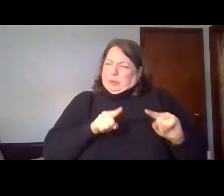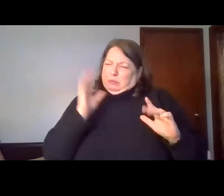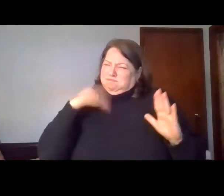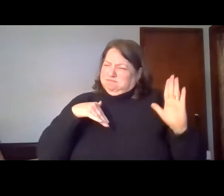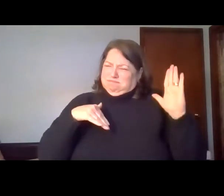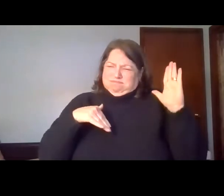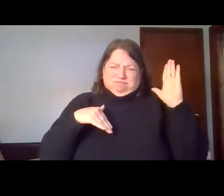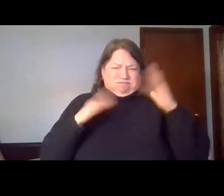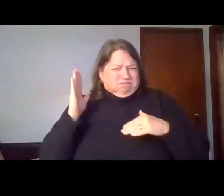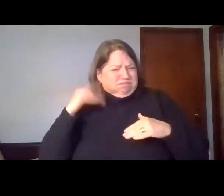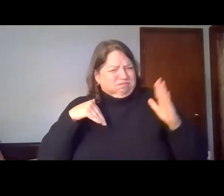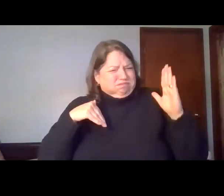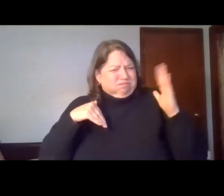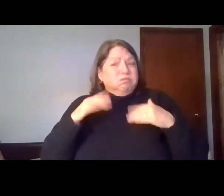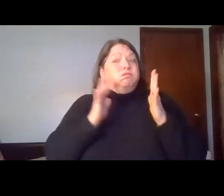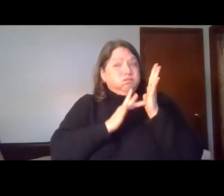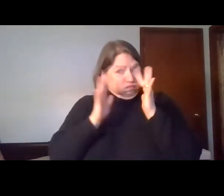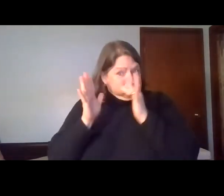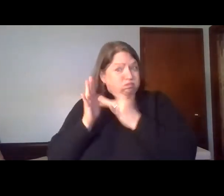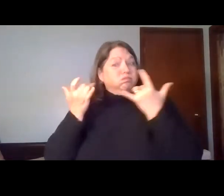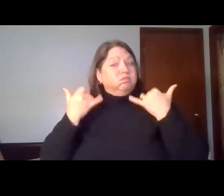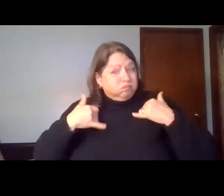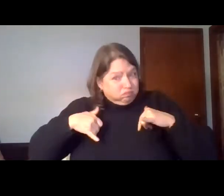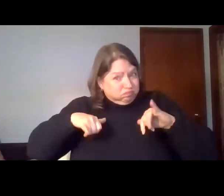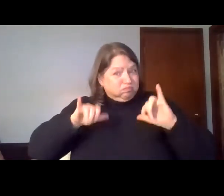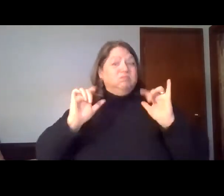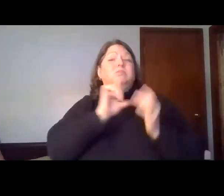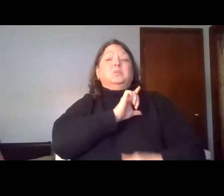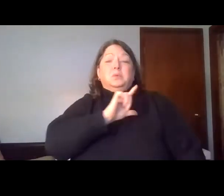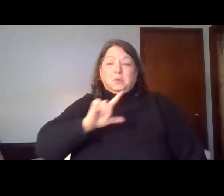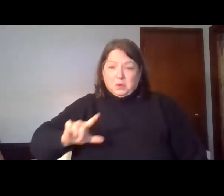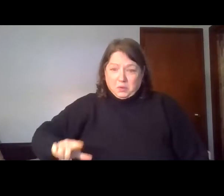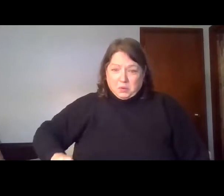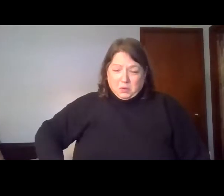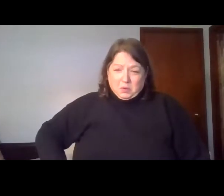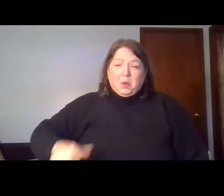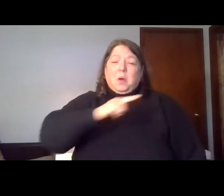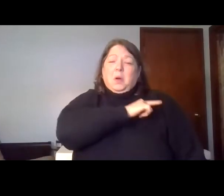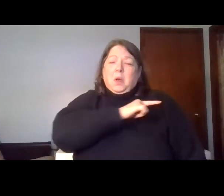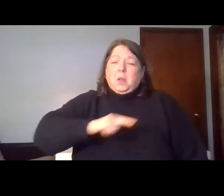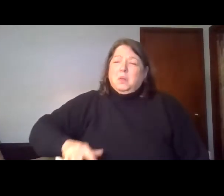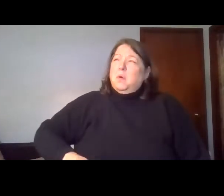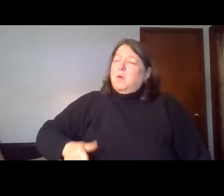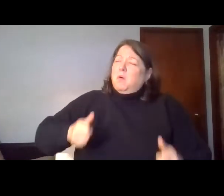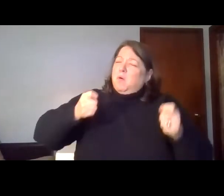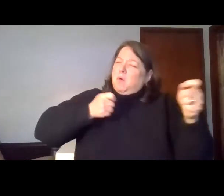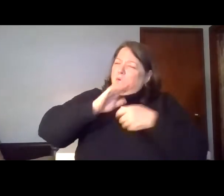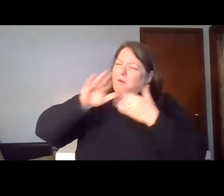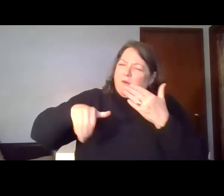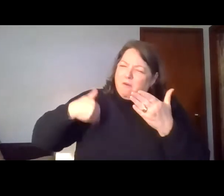the storm, He is Lord, Lord